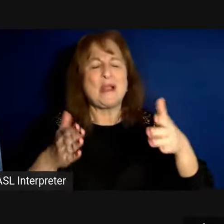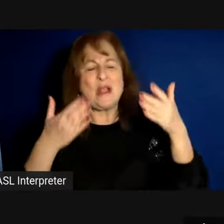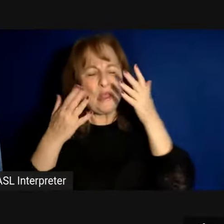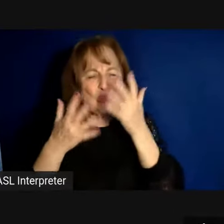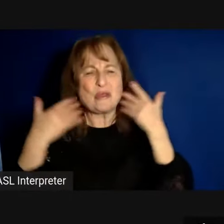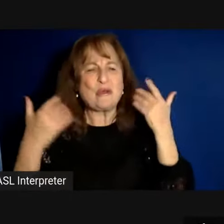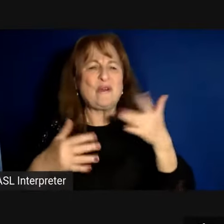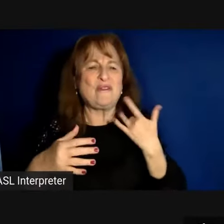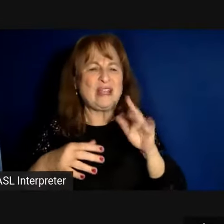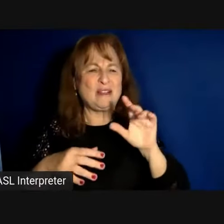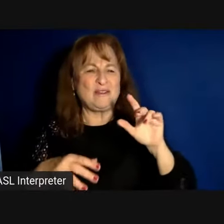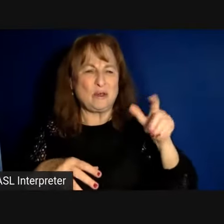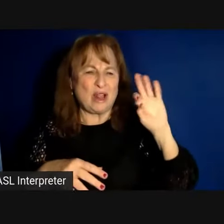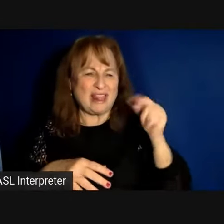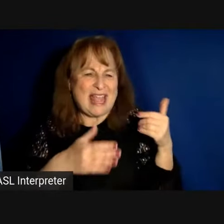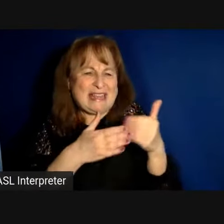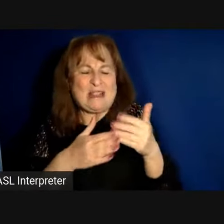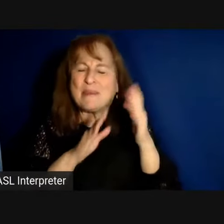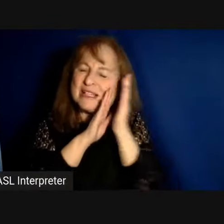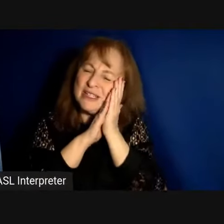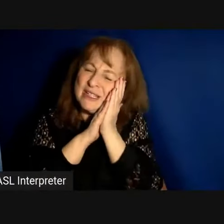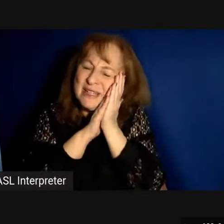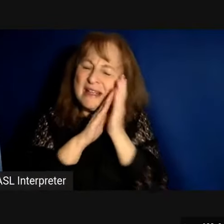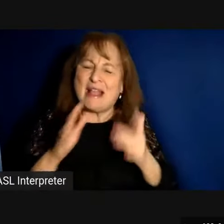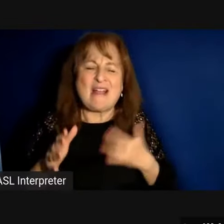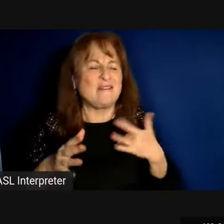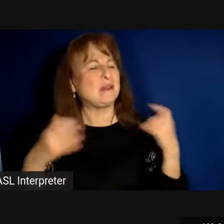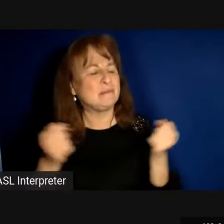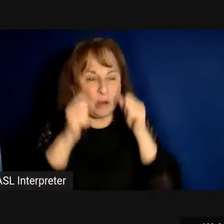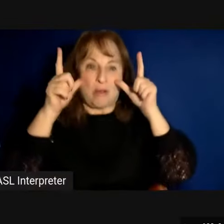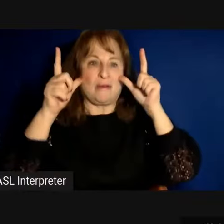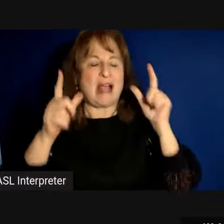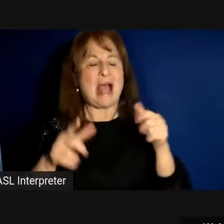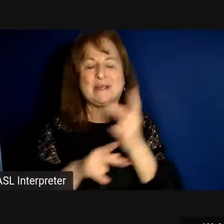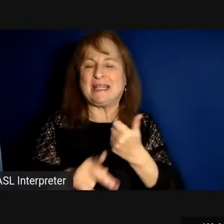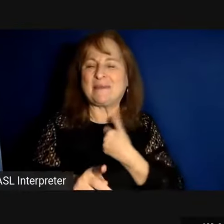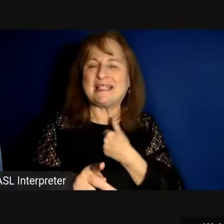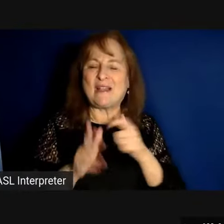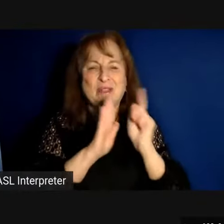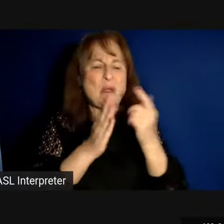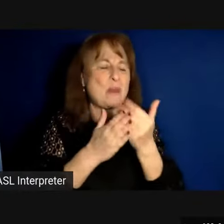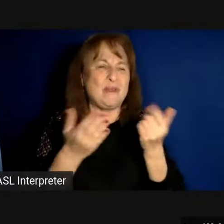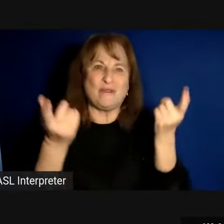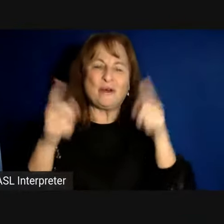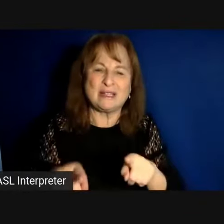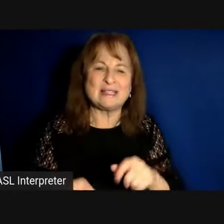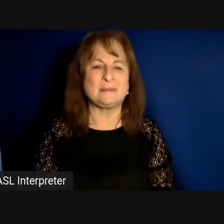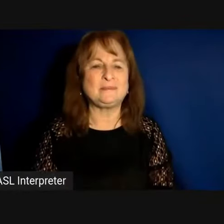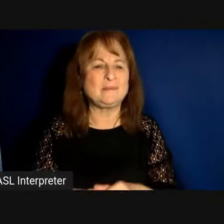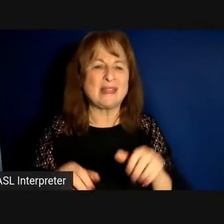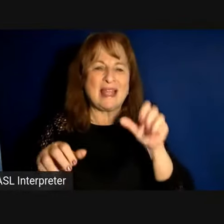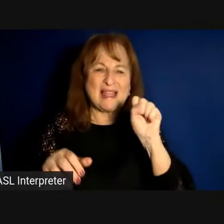thigh against my cheek the creek of me sprung cold from sleep I will keep for myself the moment before all this the